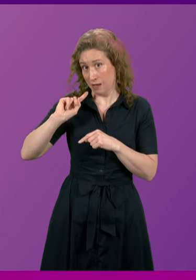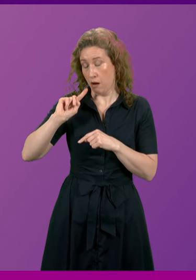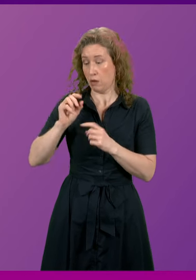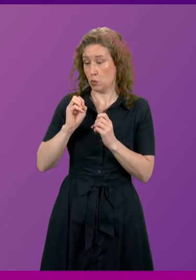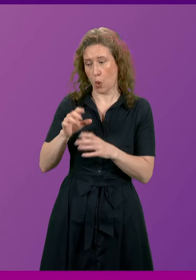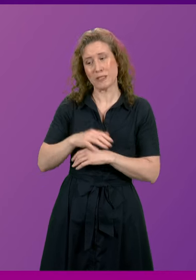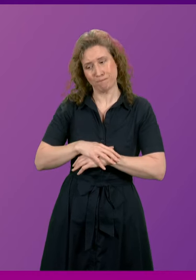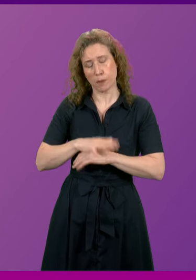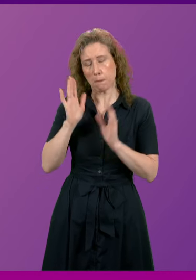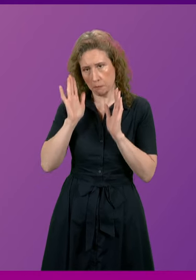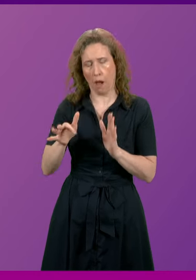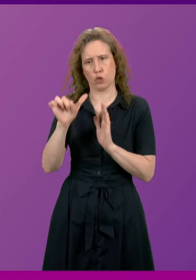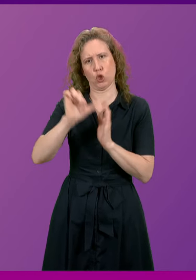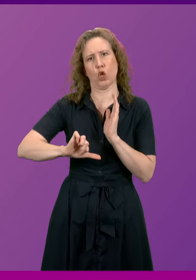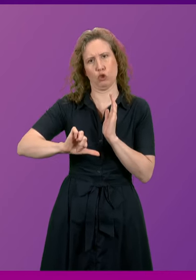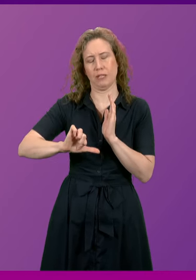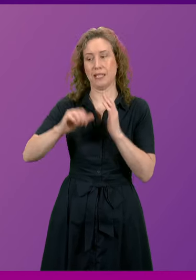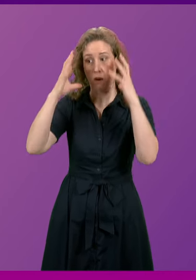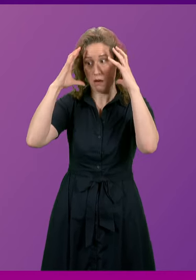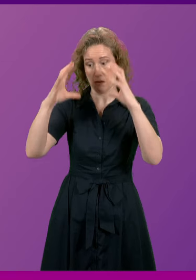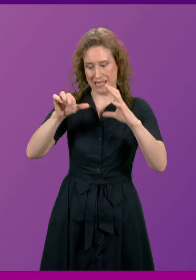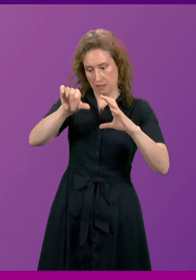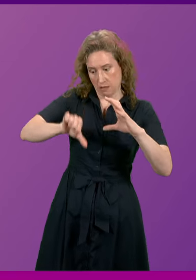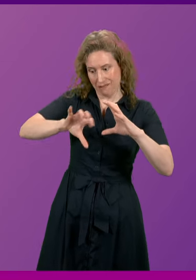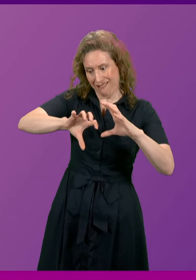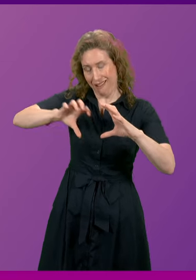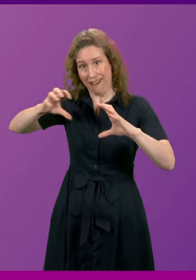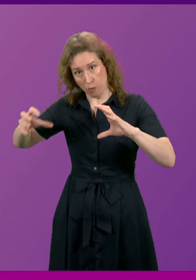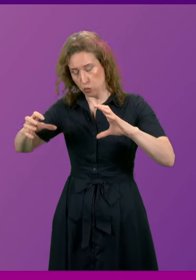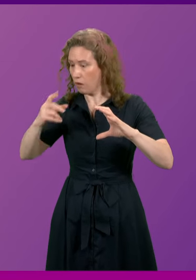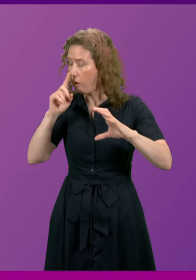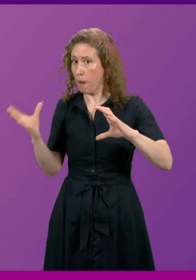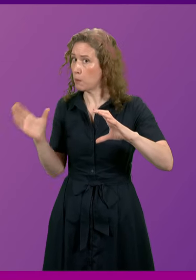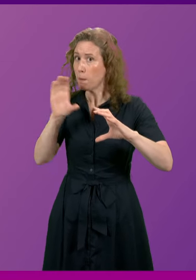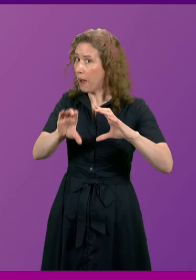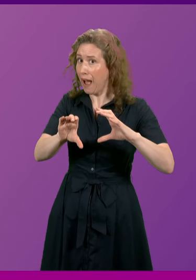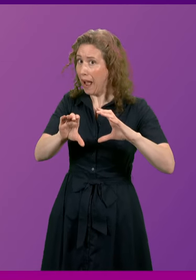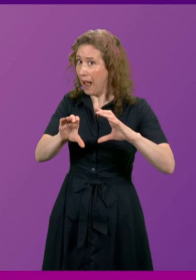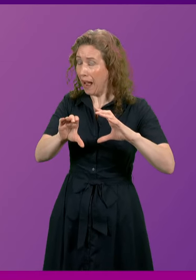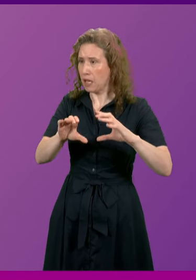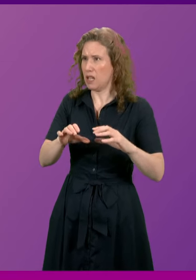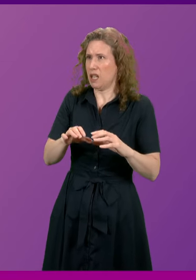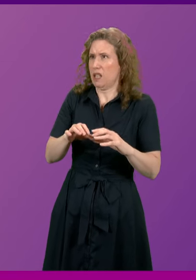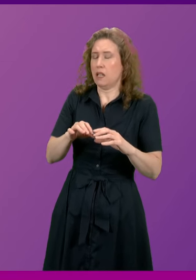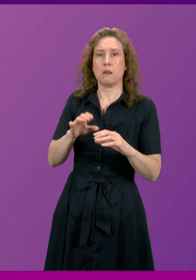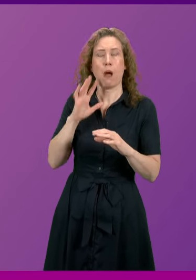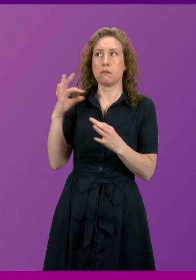year, she was told she would need surgery and part of her skull would need to be removed and not replaced. She has heard